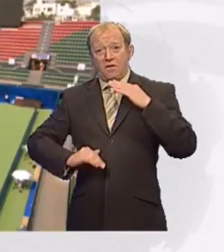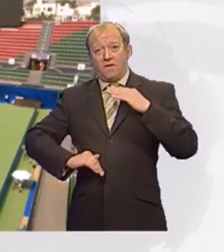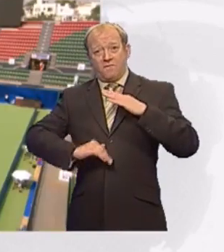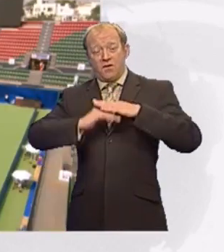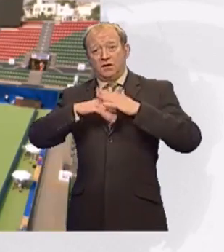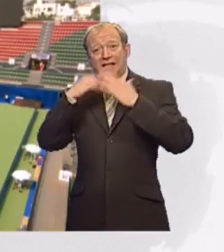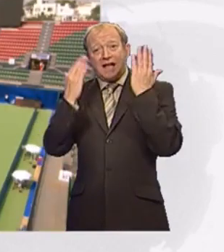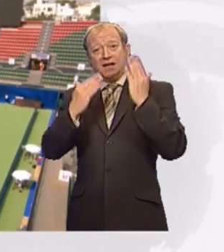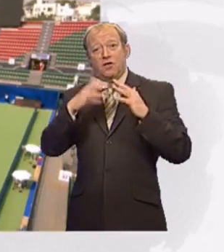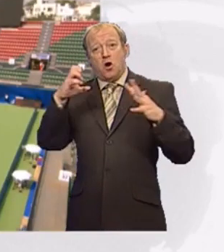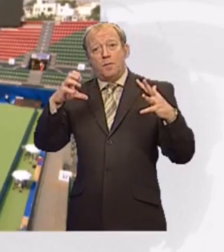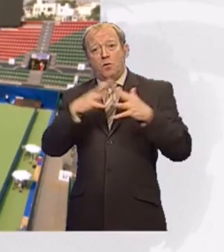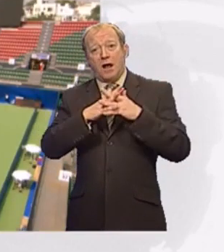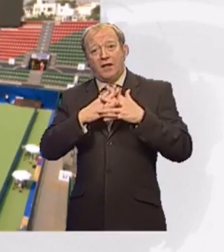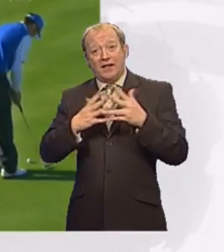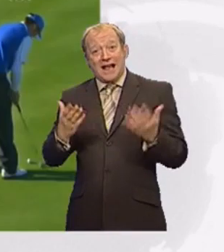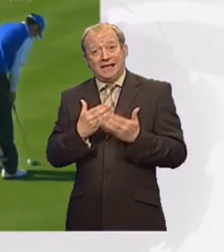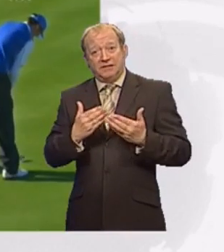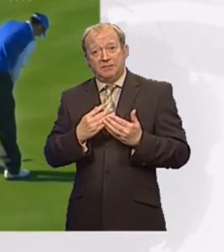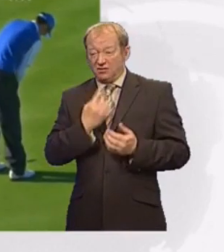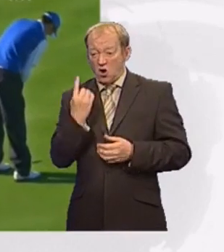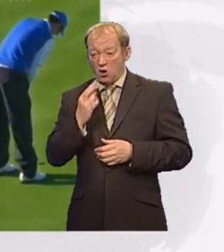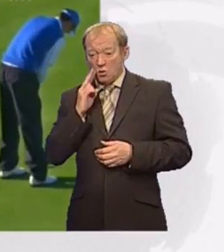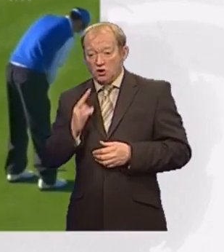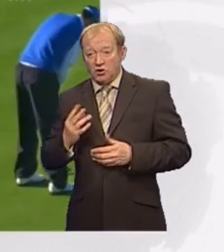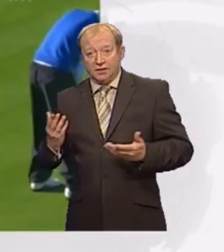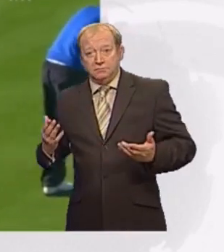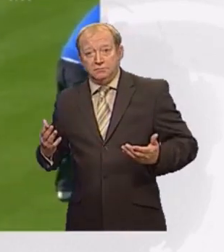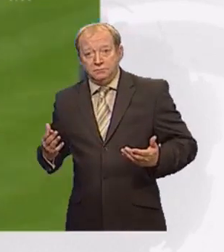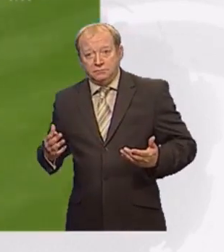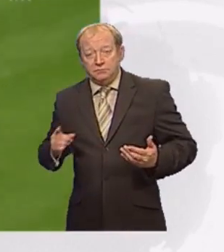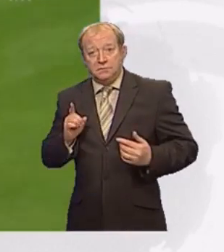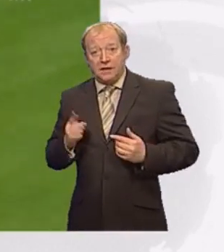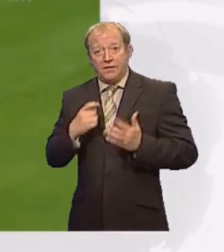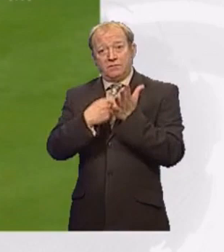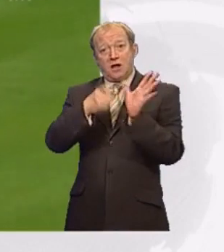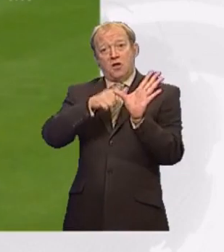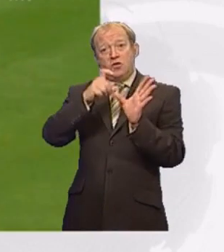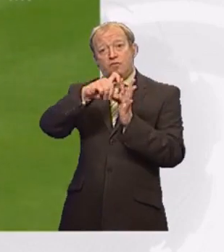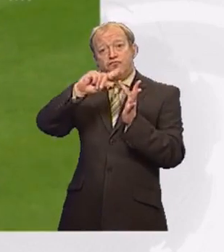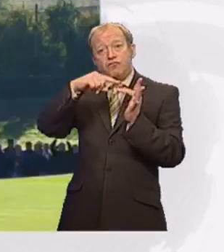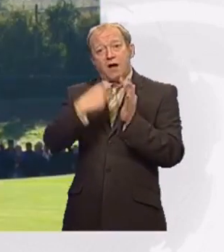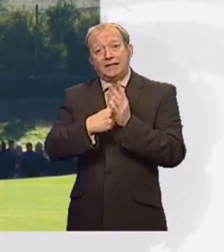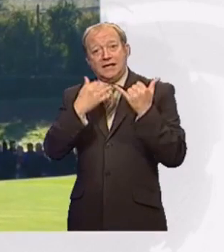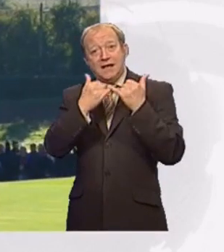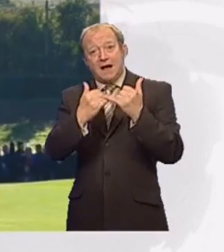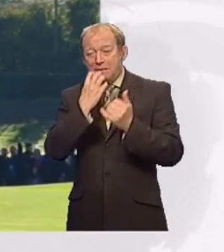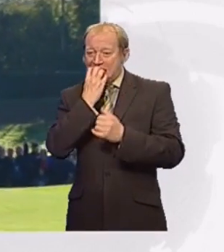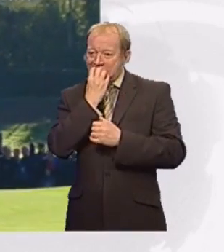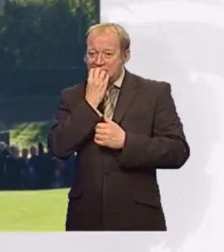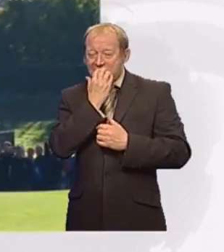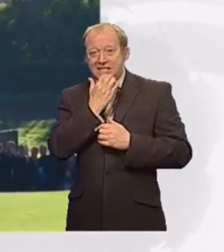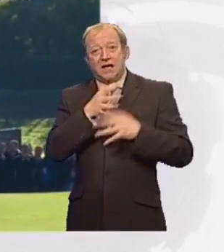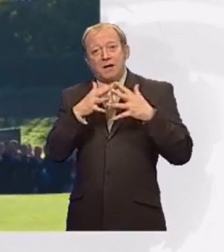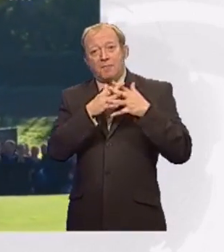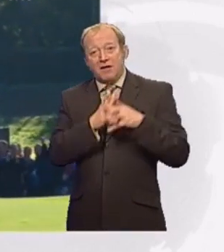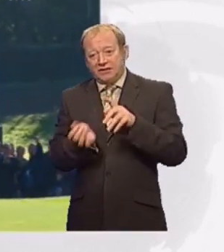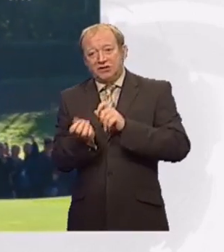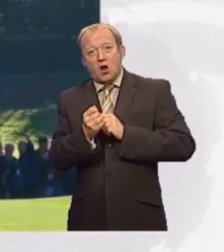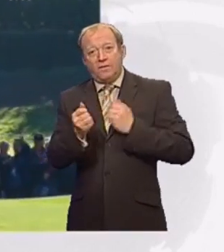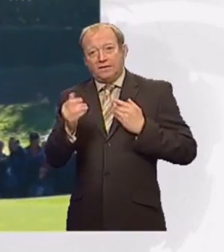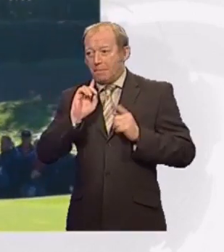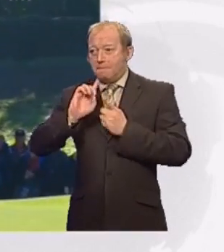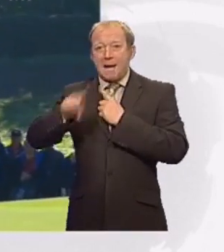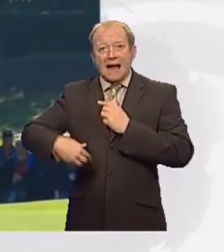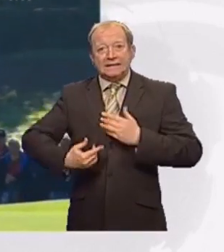Games, but who's watching them? A nail-biting finish to the Ryder Cup as America's golfers fight back